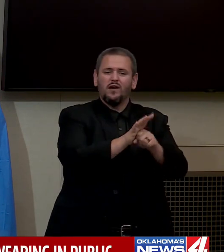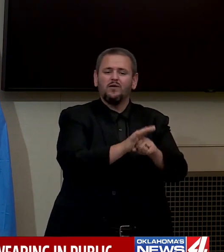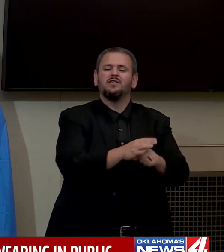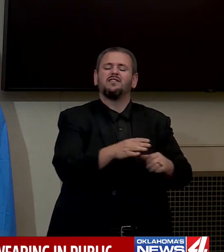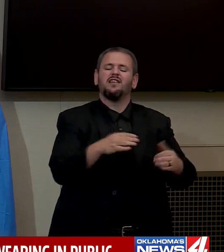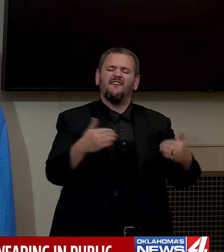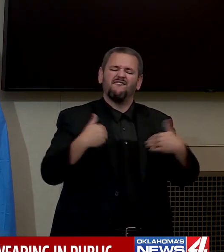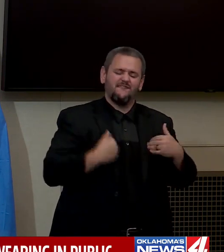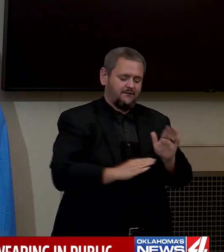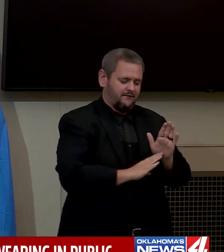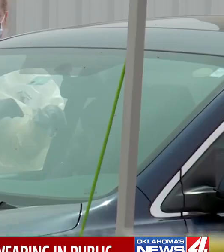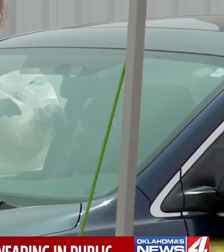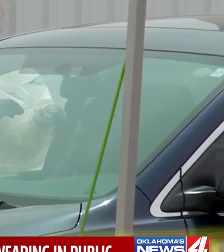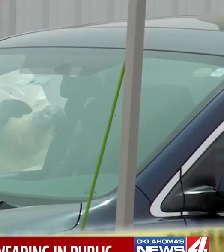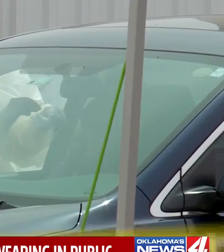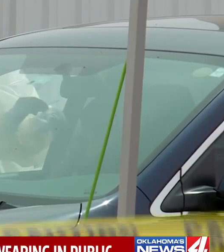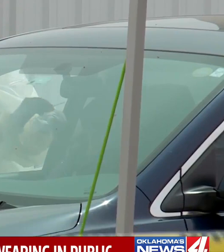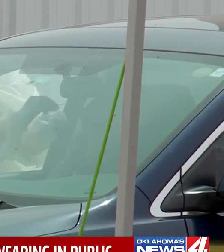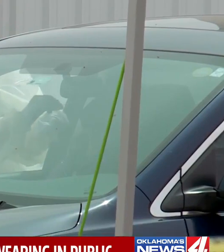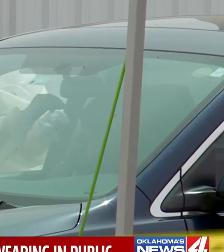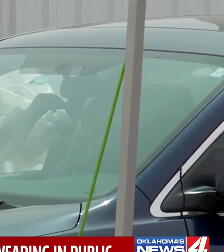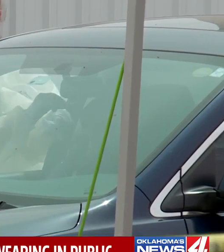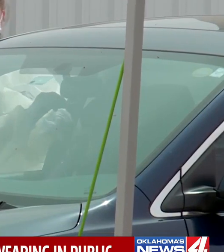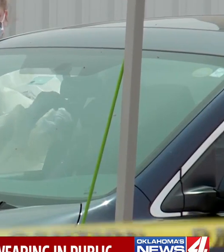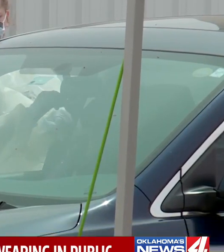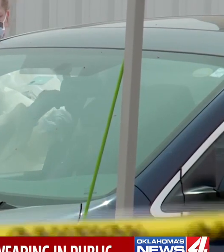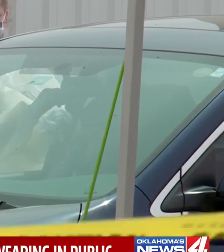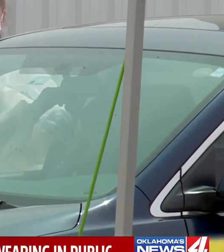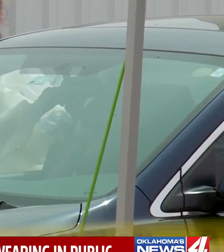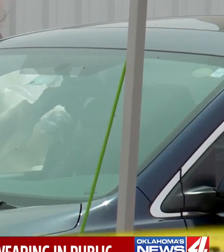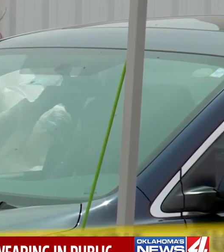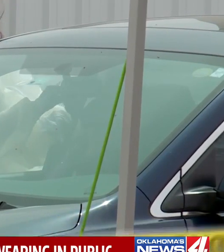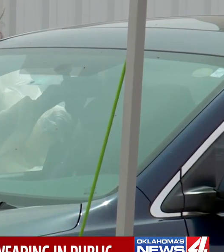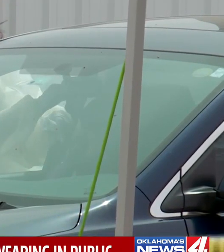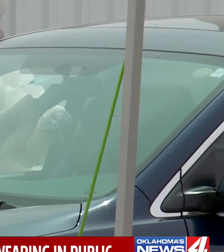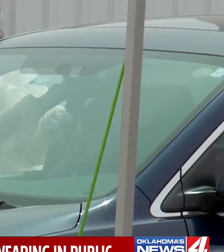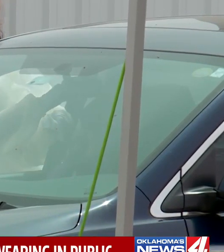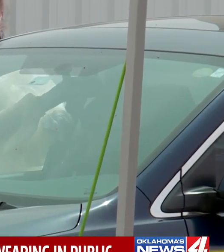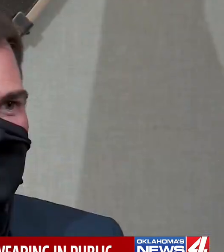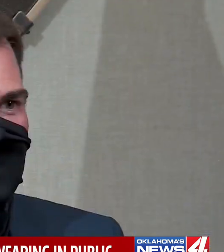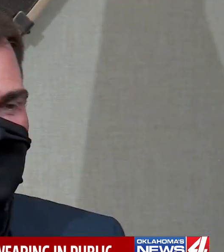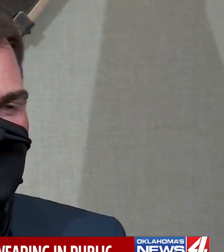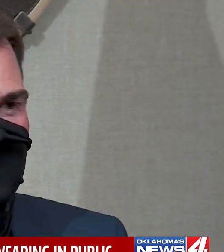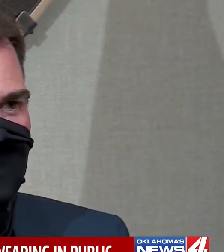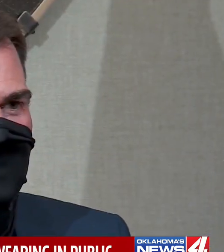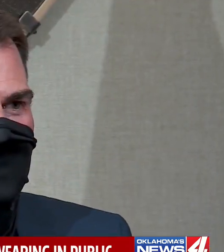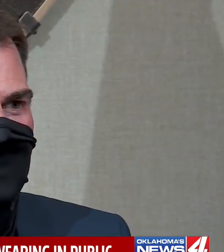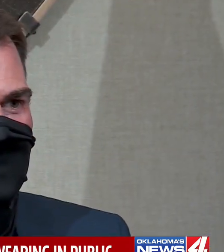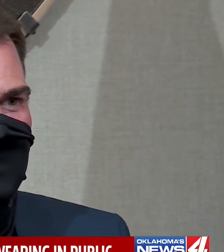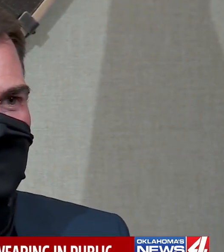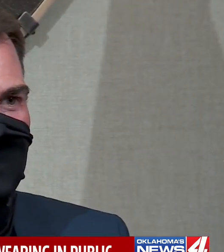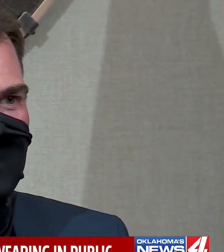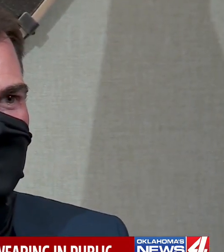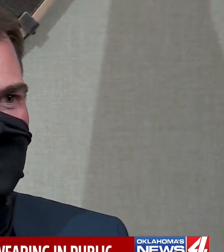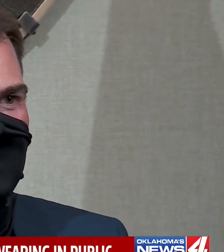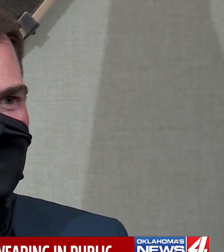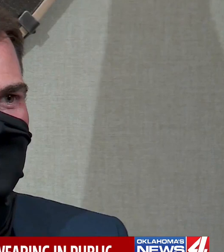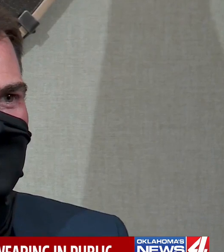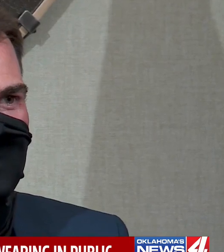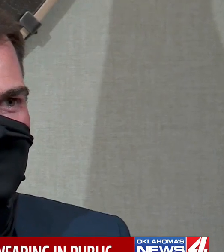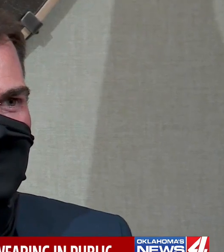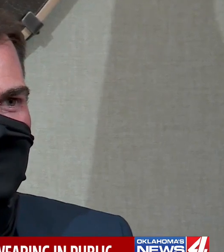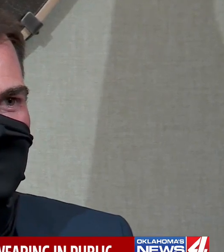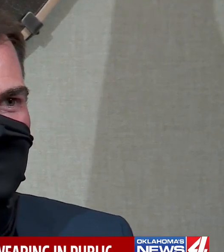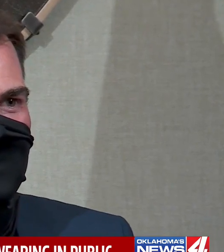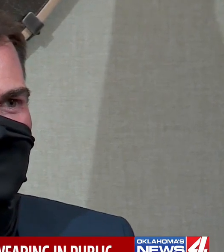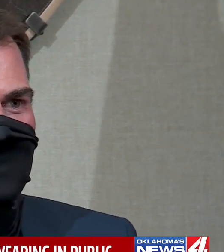as he addressed Oklahomans amid the largest single-day spike in coronavirus cases, Governor Stitt wearing a mask for the first